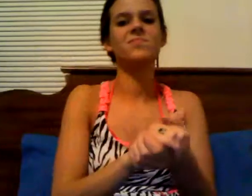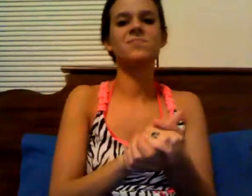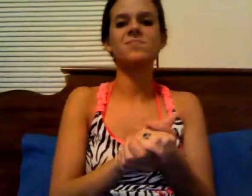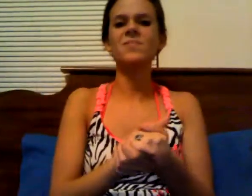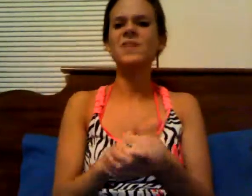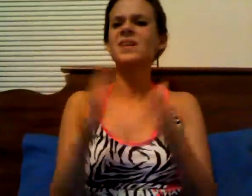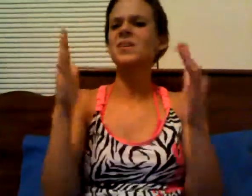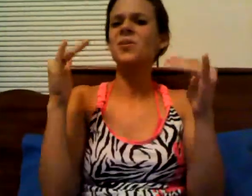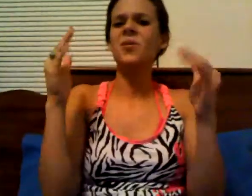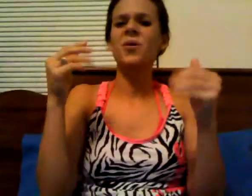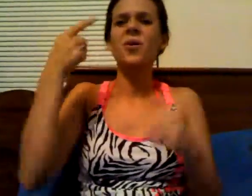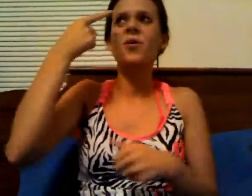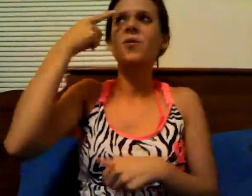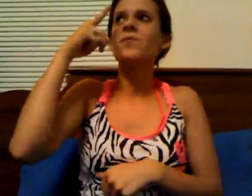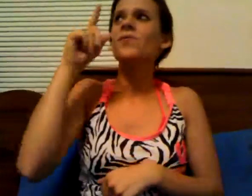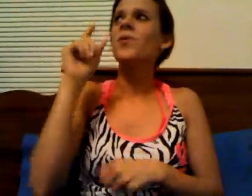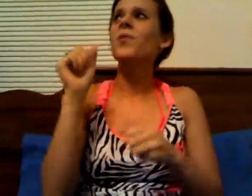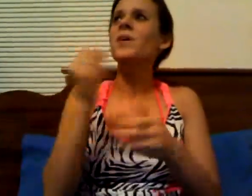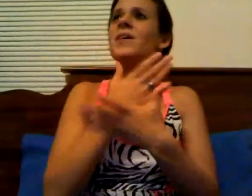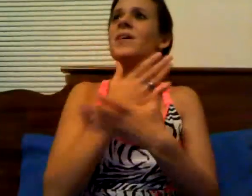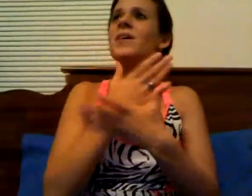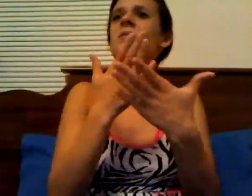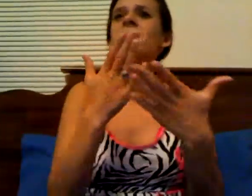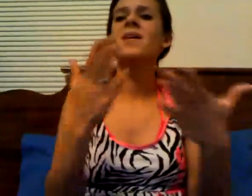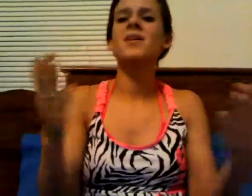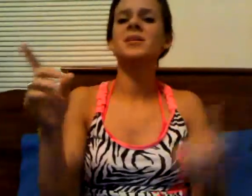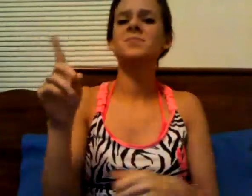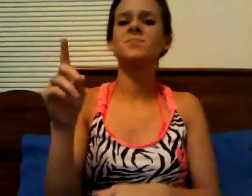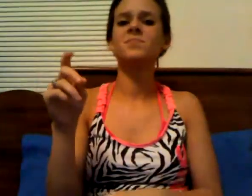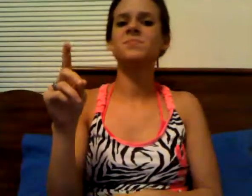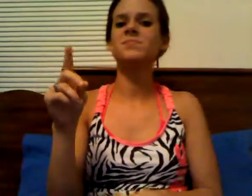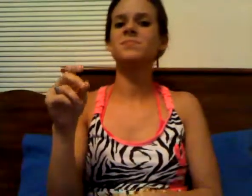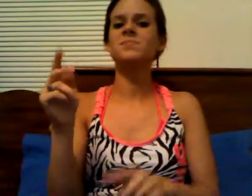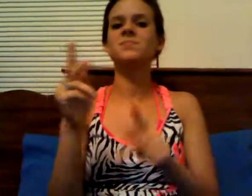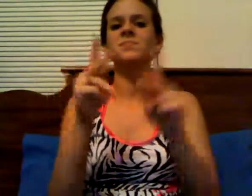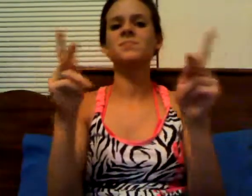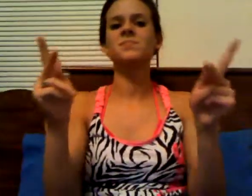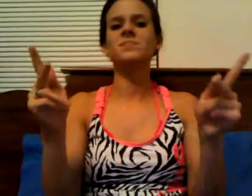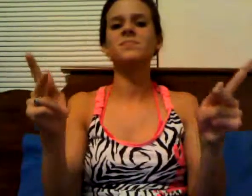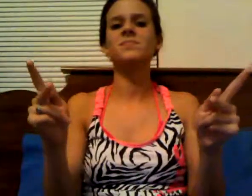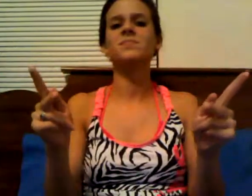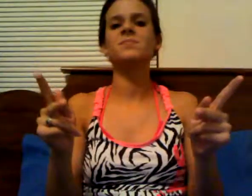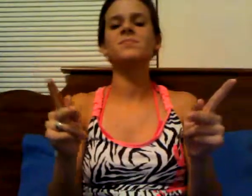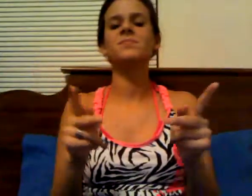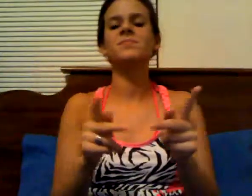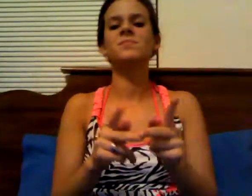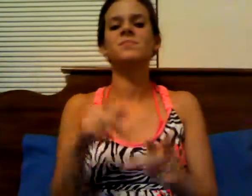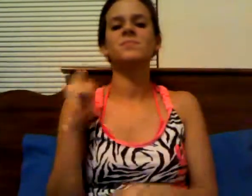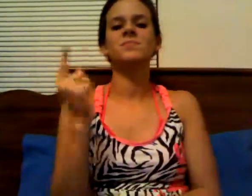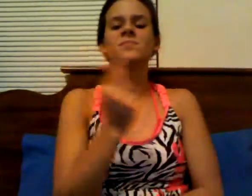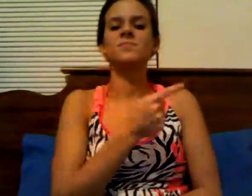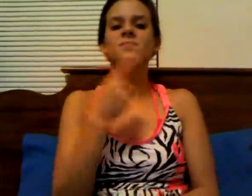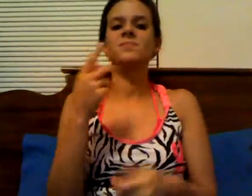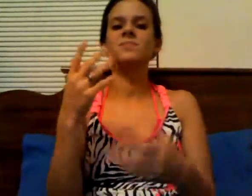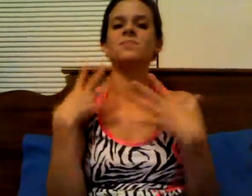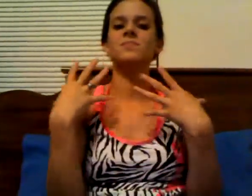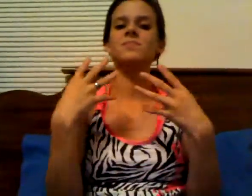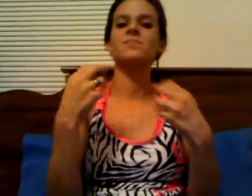Is there hope for every man? A solid place where we can't stand In